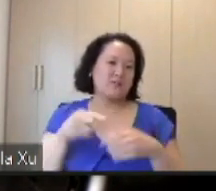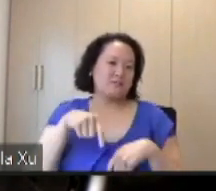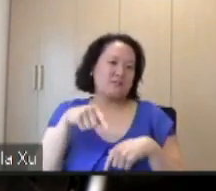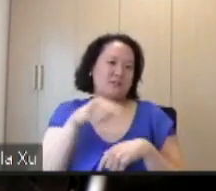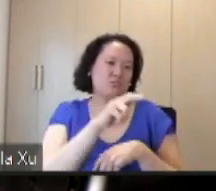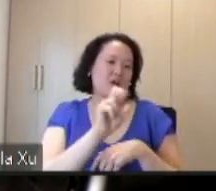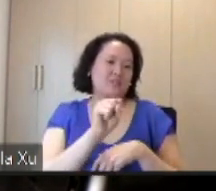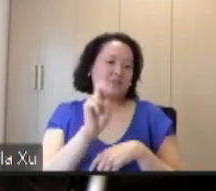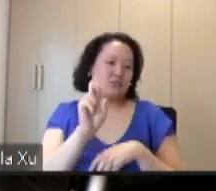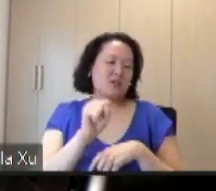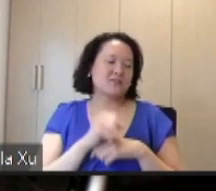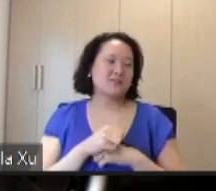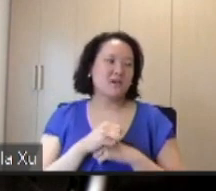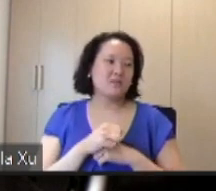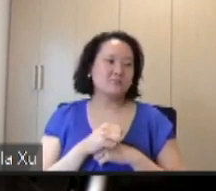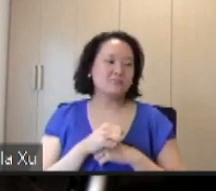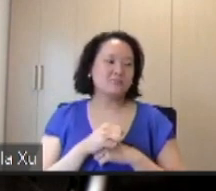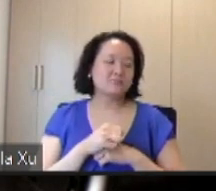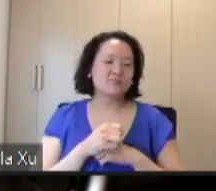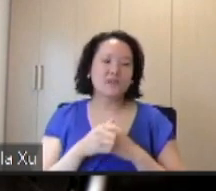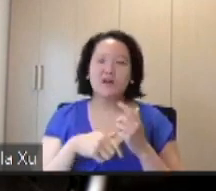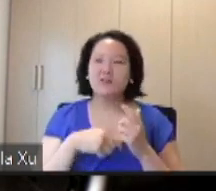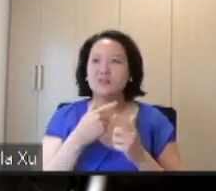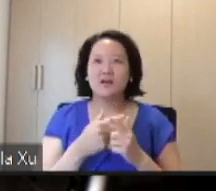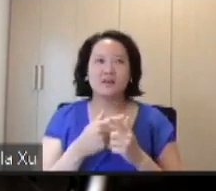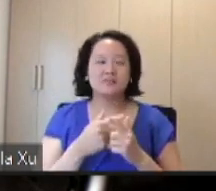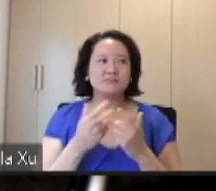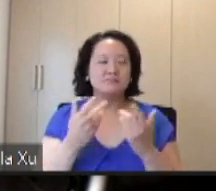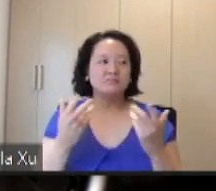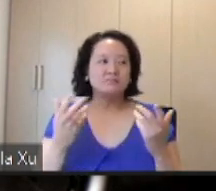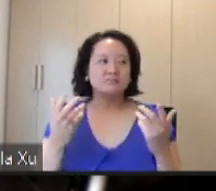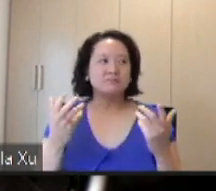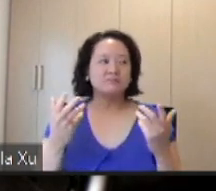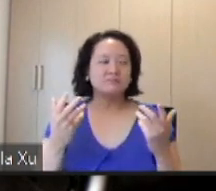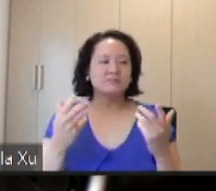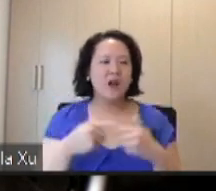already have my pilot's license that I earned two years ago here in the US.